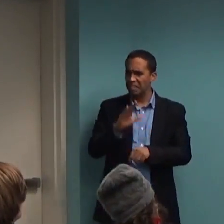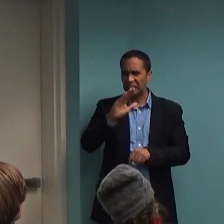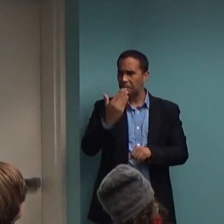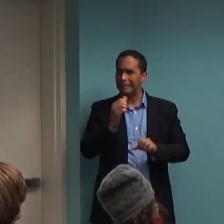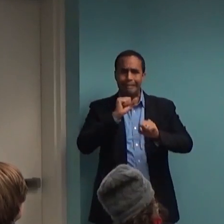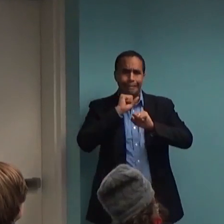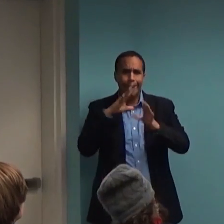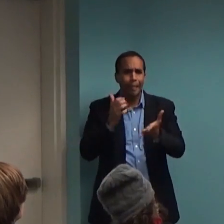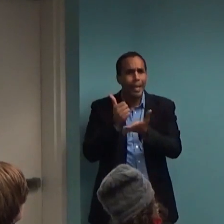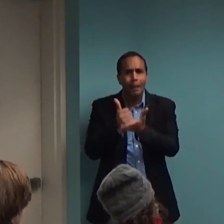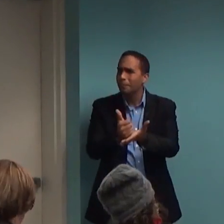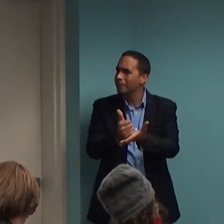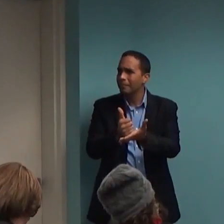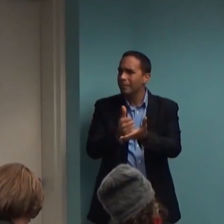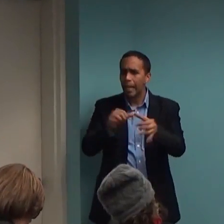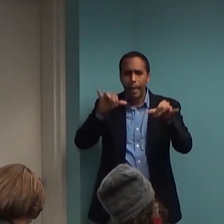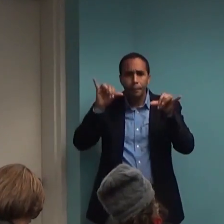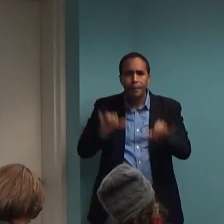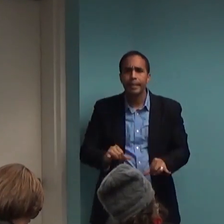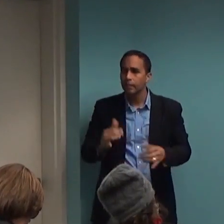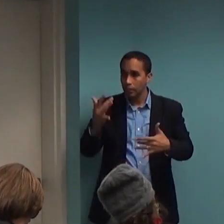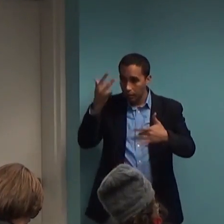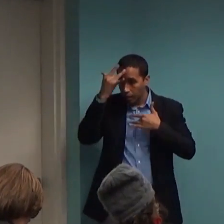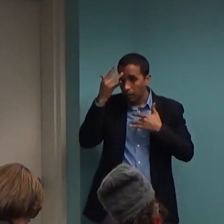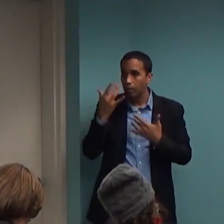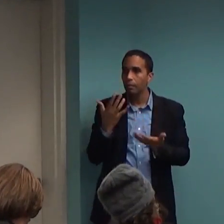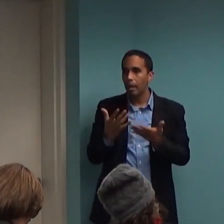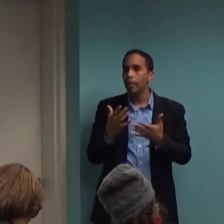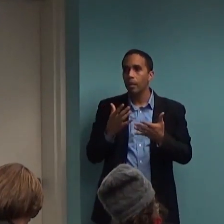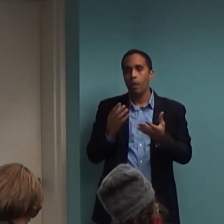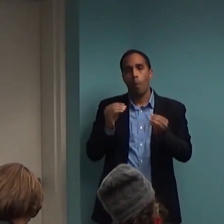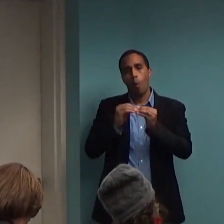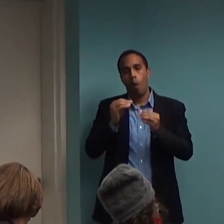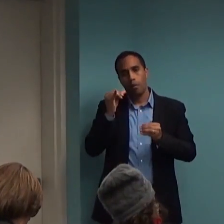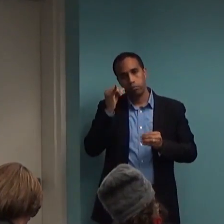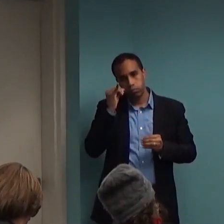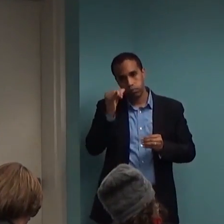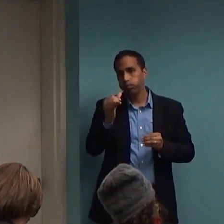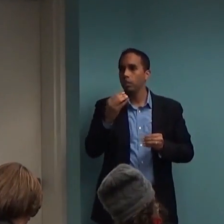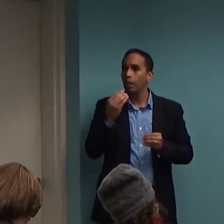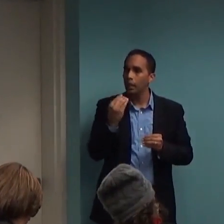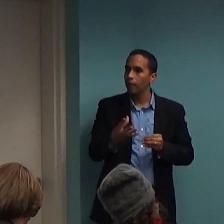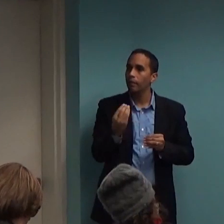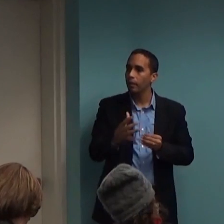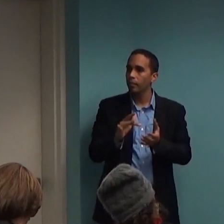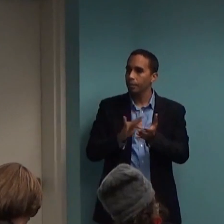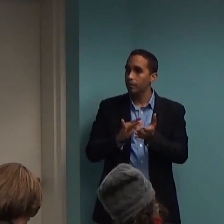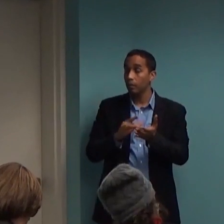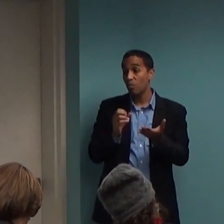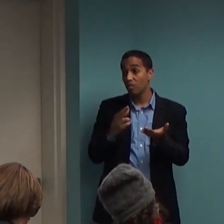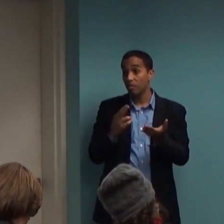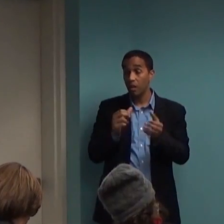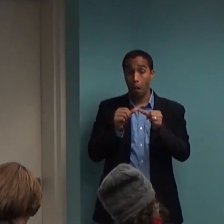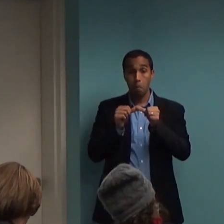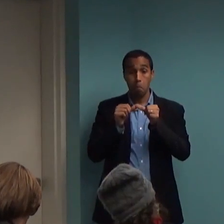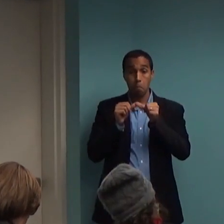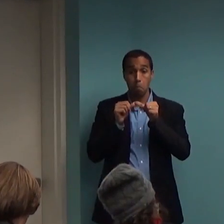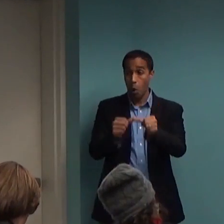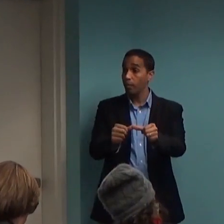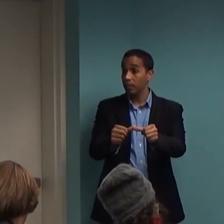instance where a much more long-term or maybe permanent level of administration might